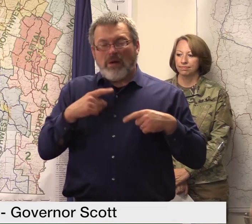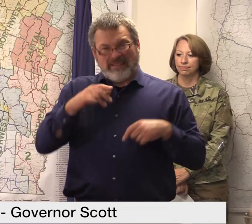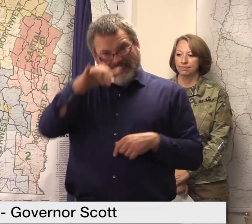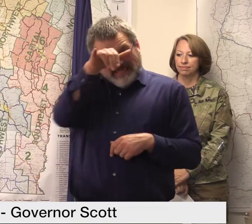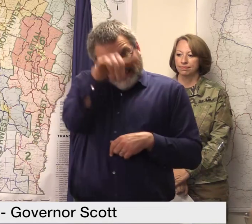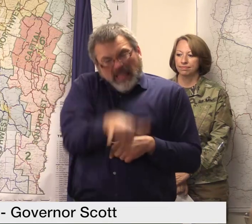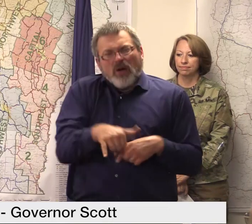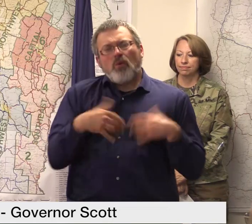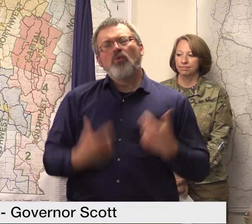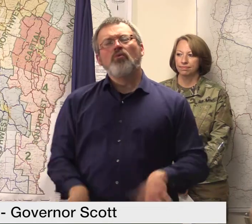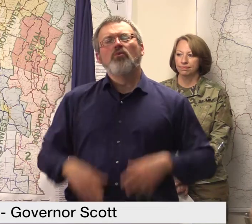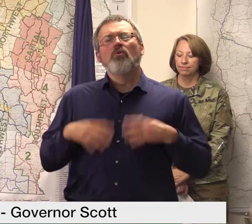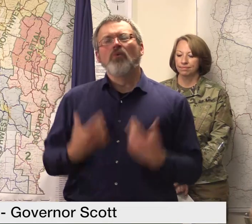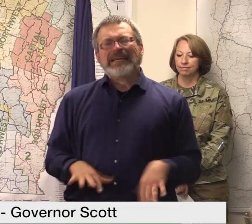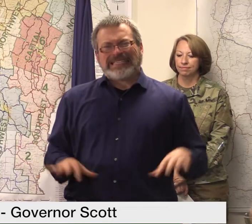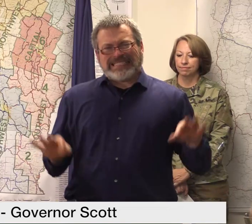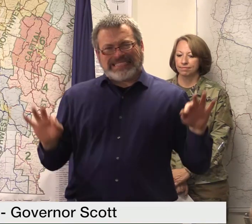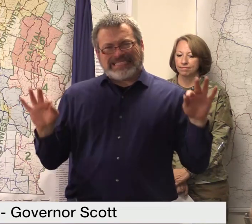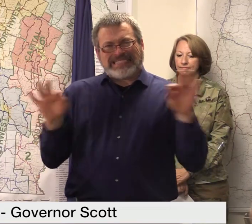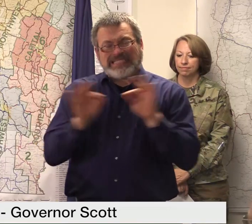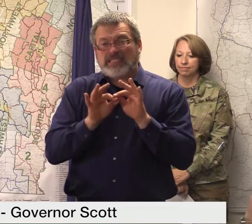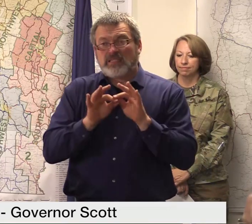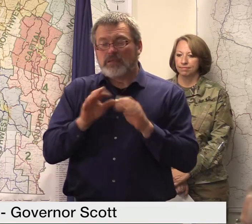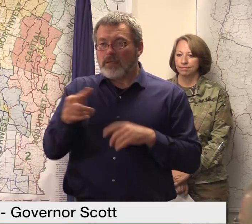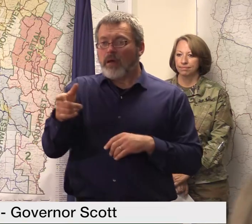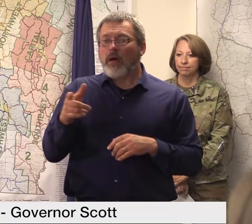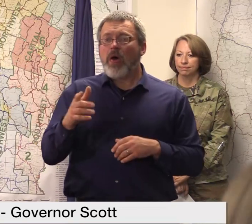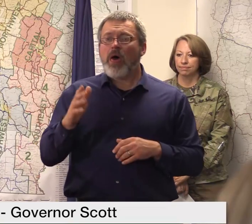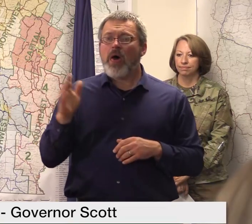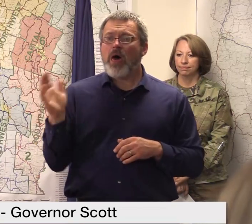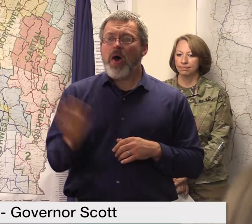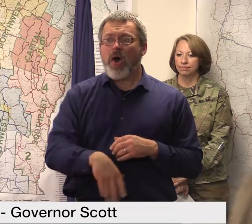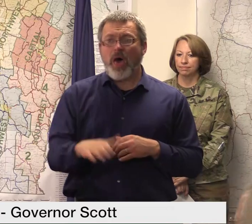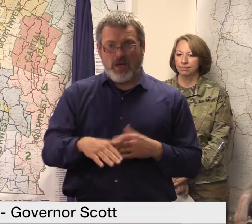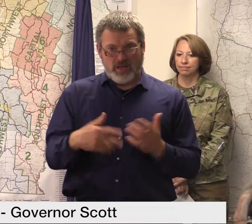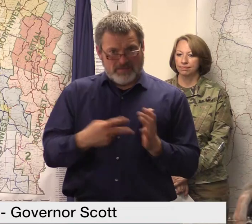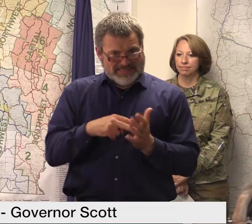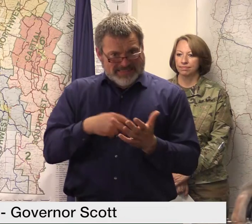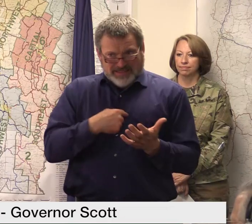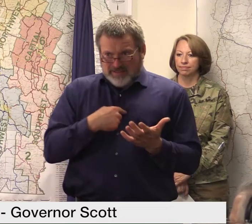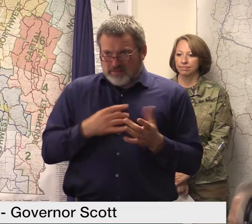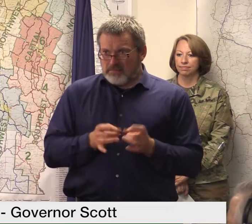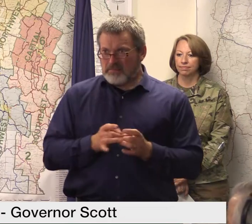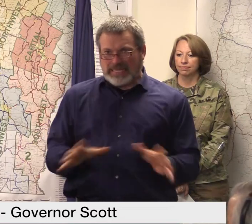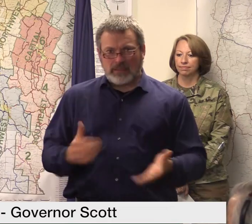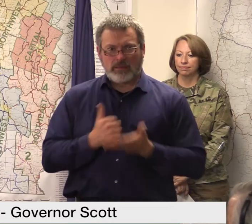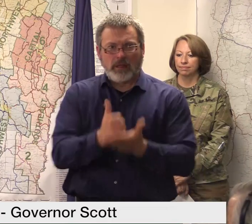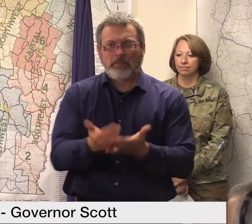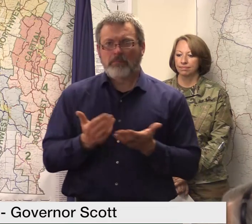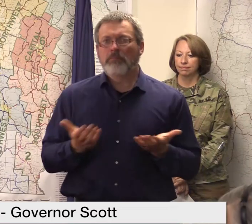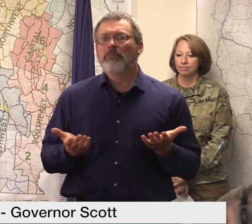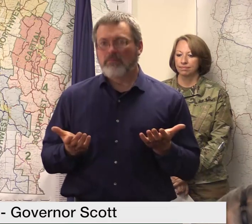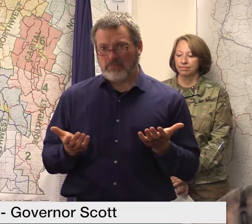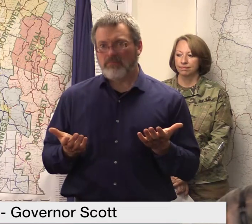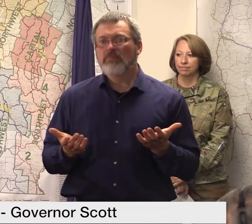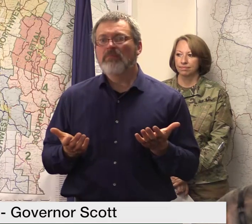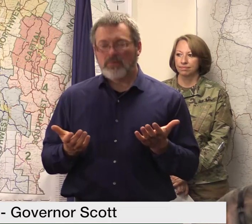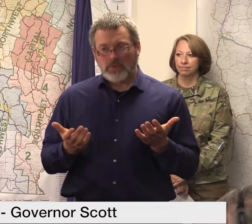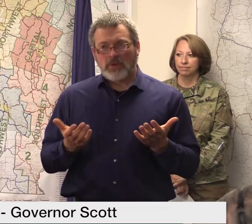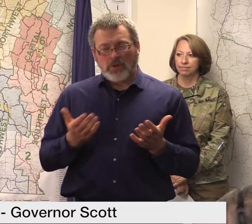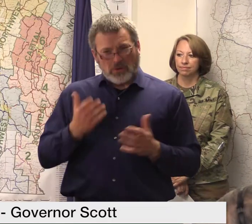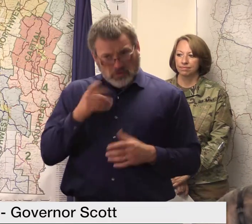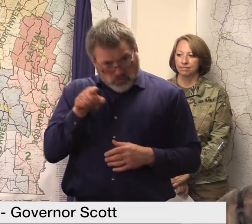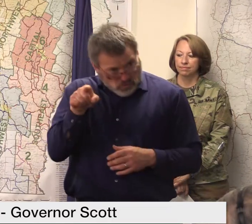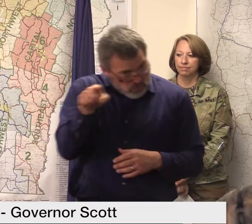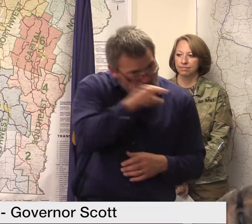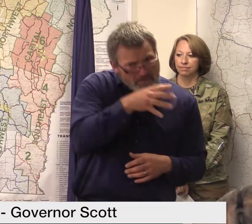could be the difference between whether or not Congress provides financial assistance and grants to you and other farmers and lastly